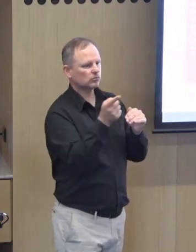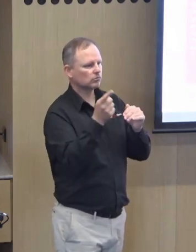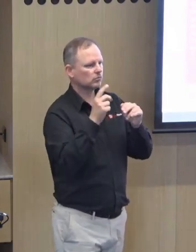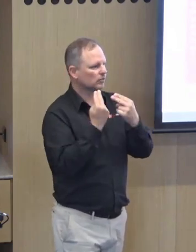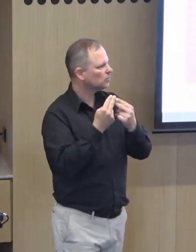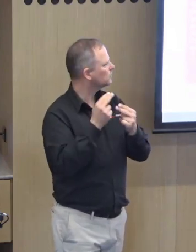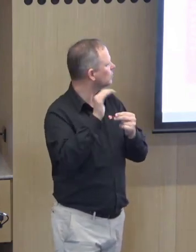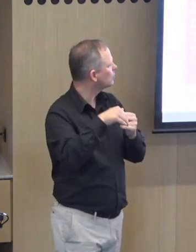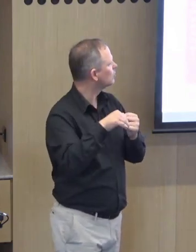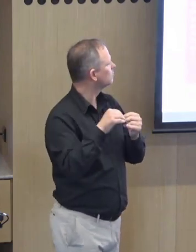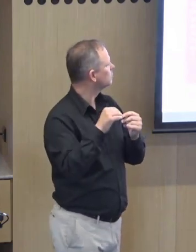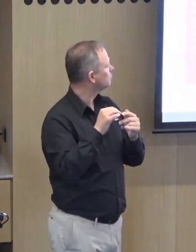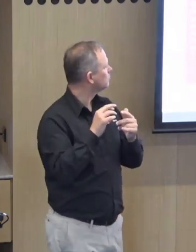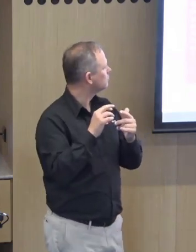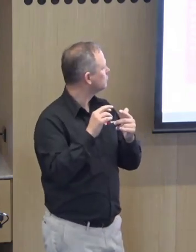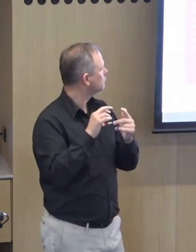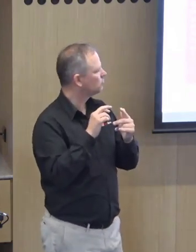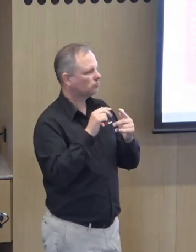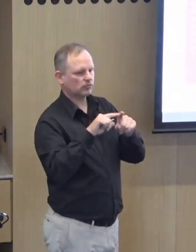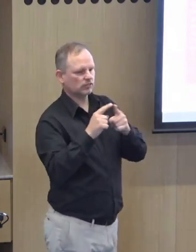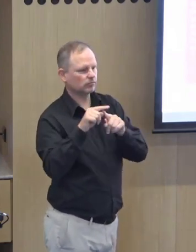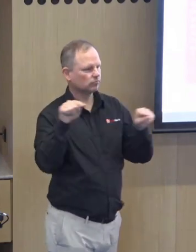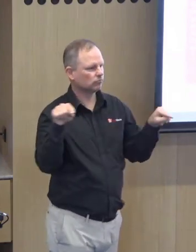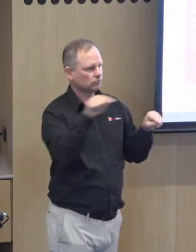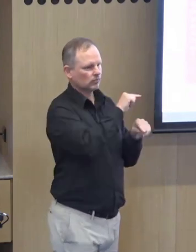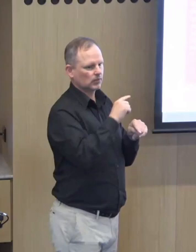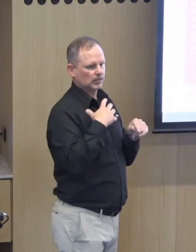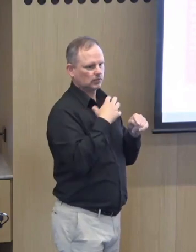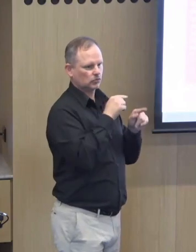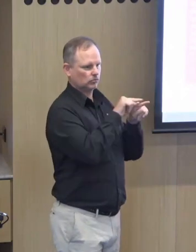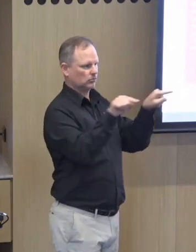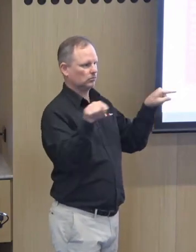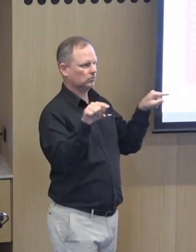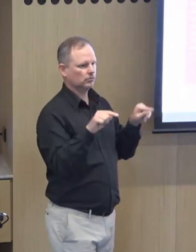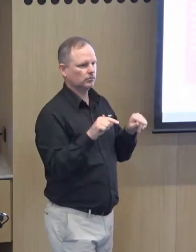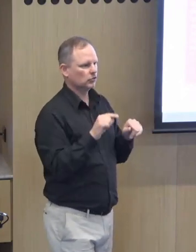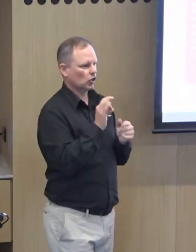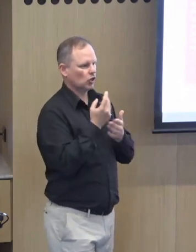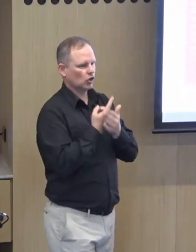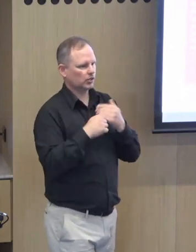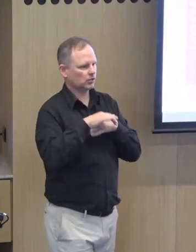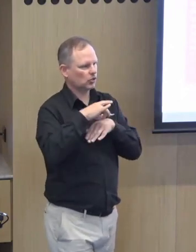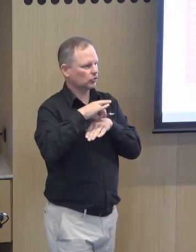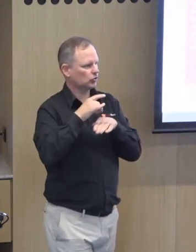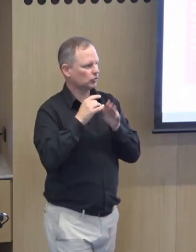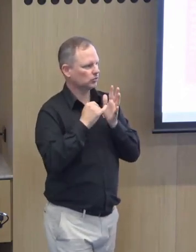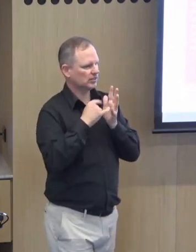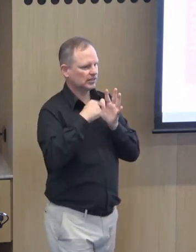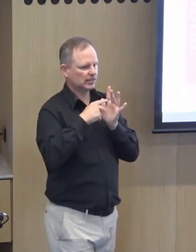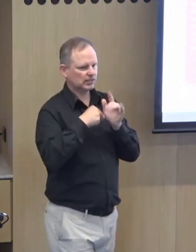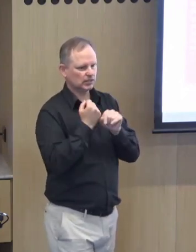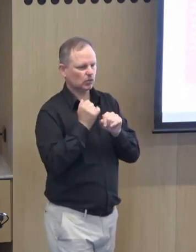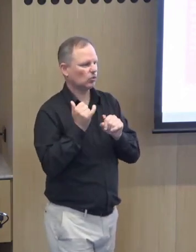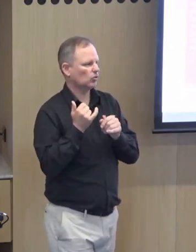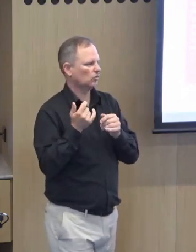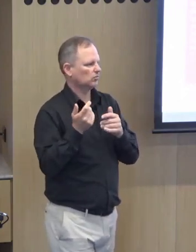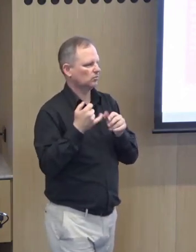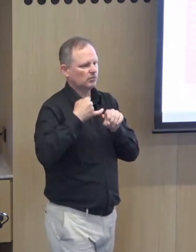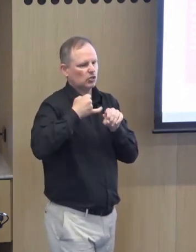Liaising with community in schools and other important groups, workplaces, where it's not just the hospitals or the hospital settings,